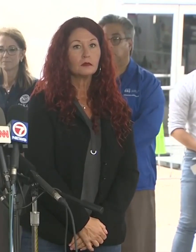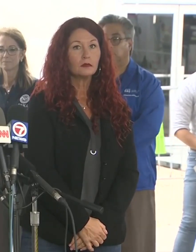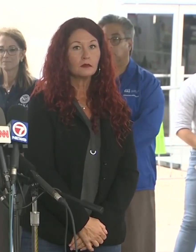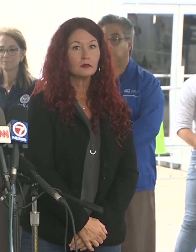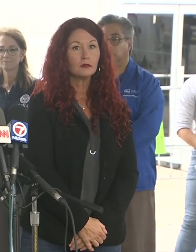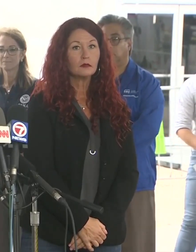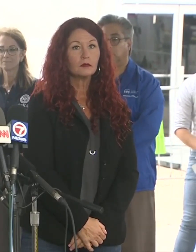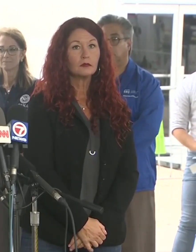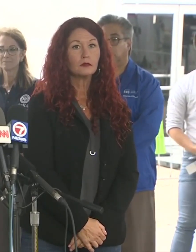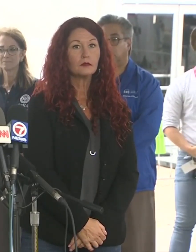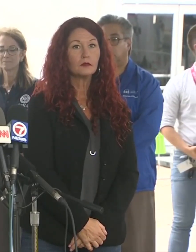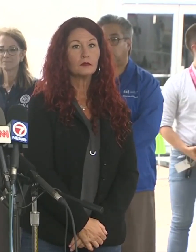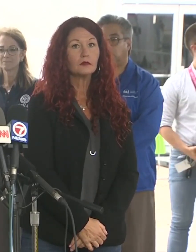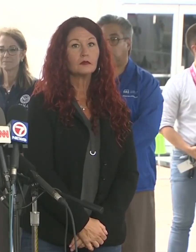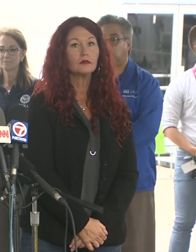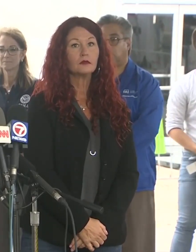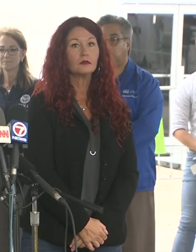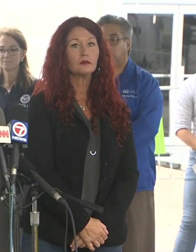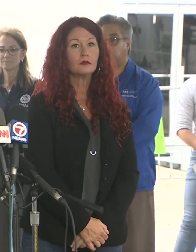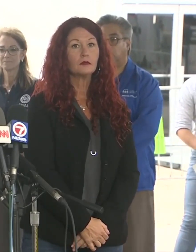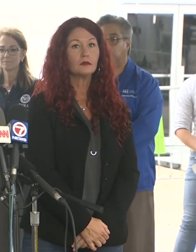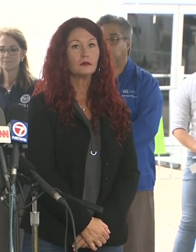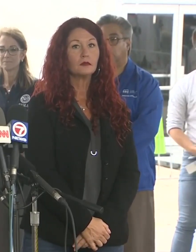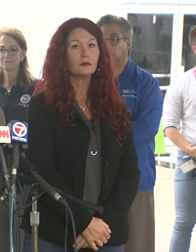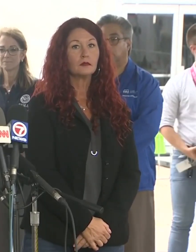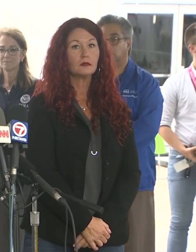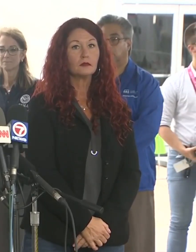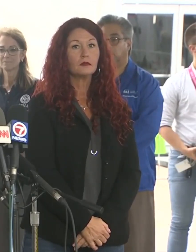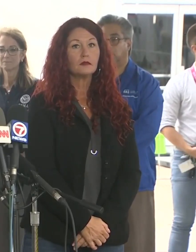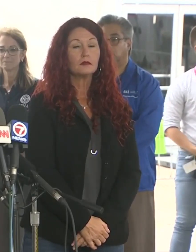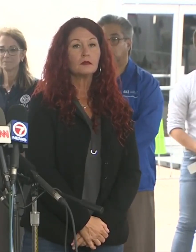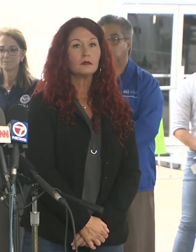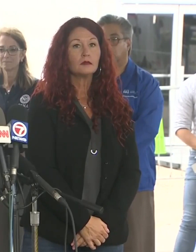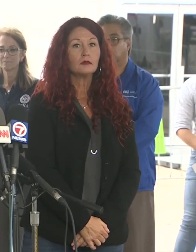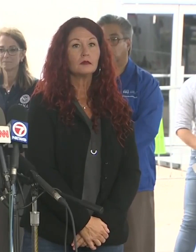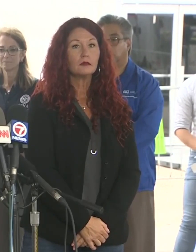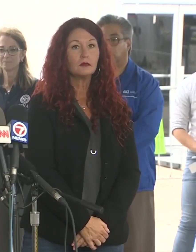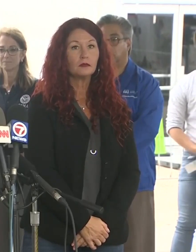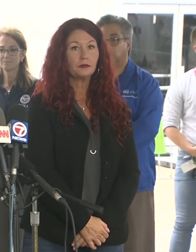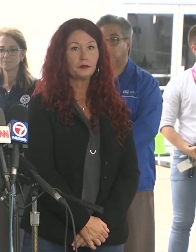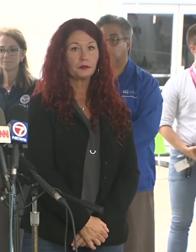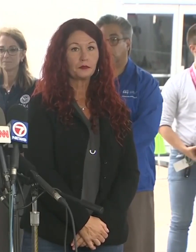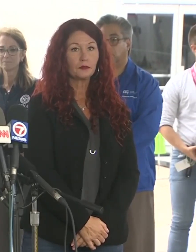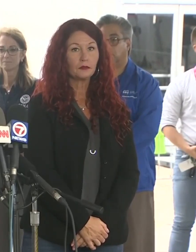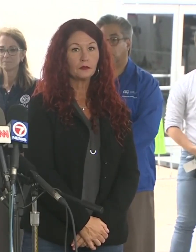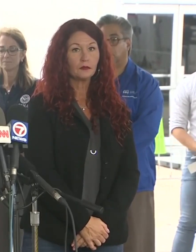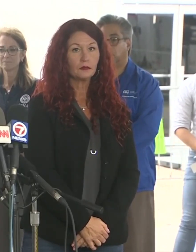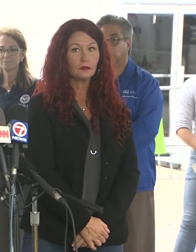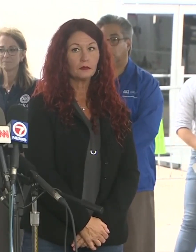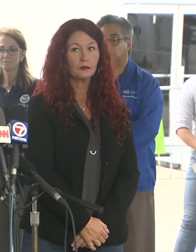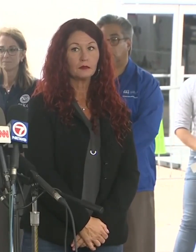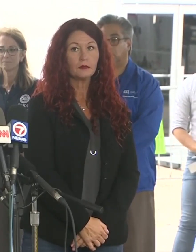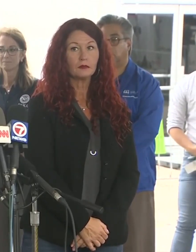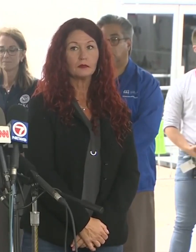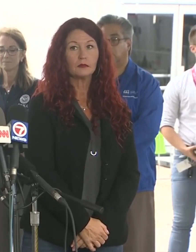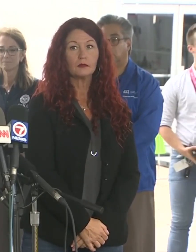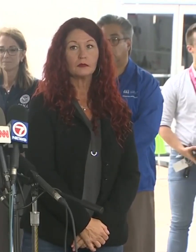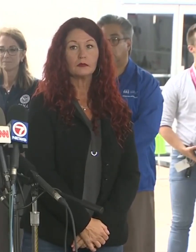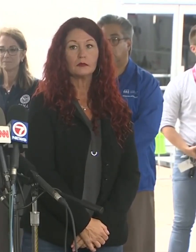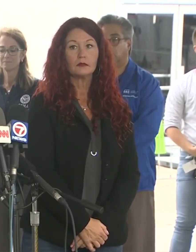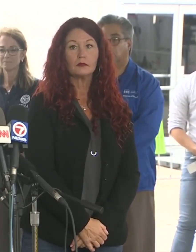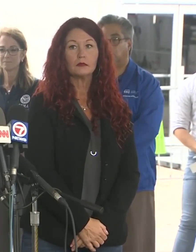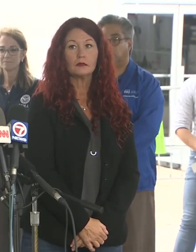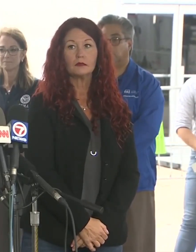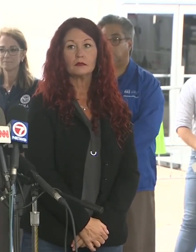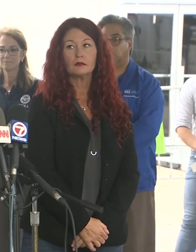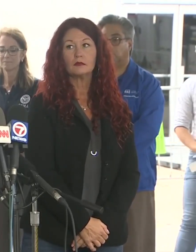30 miles per hour to protect the safety of our first responders. They began again when